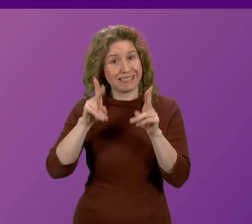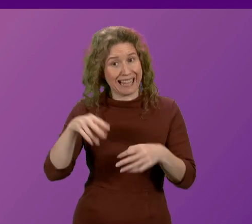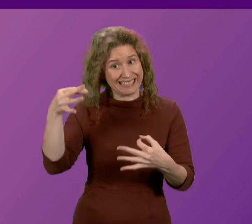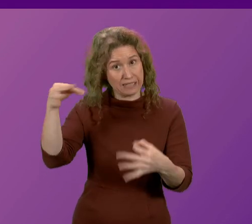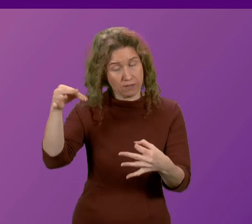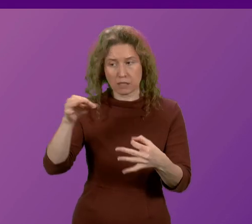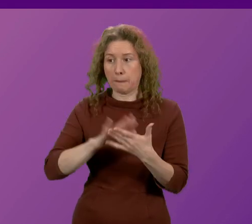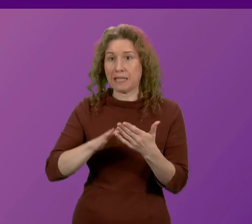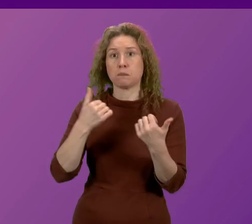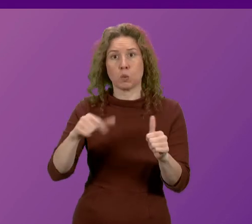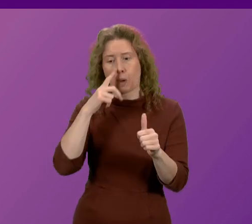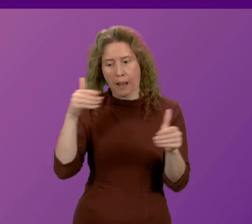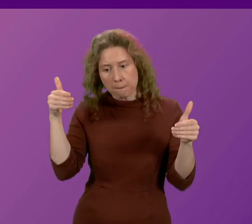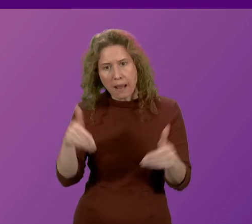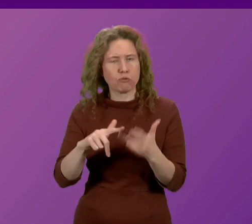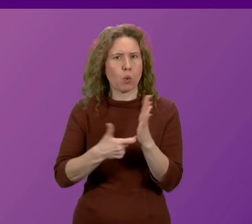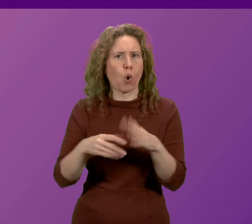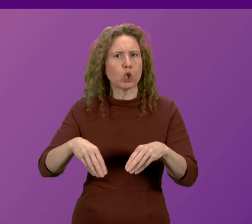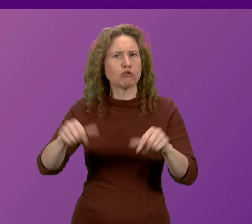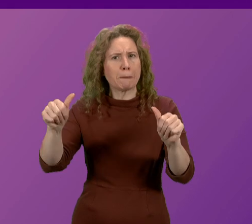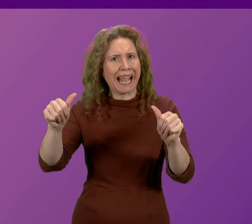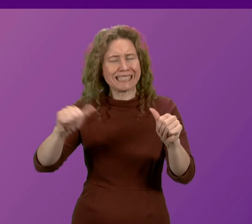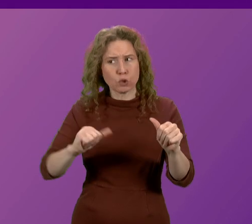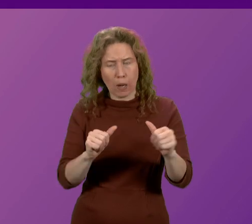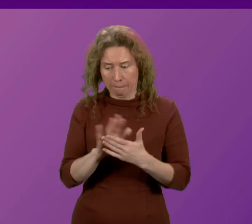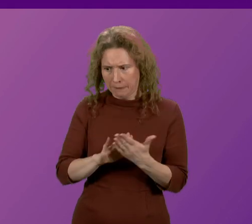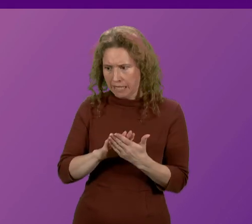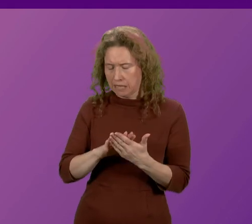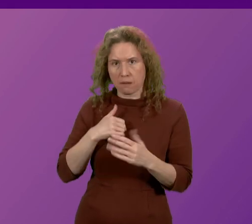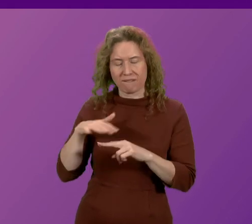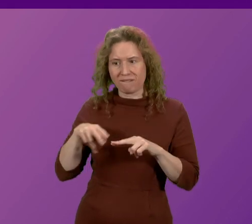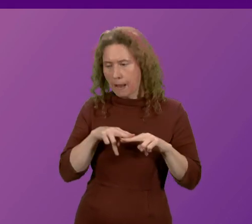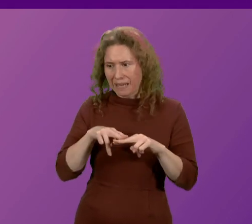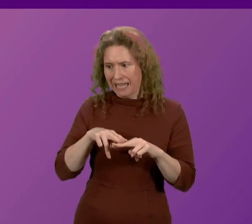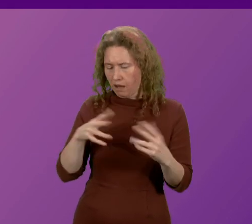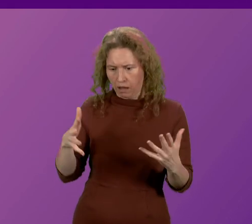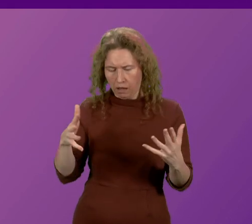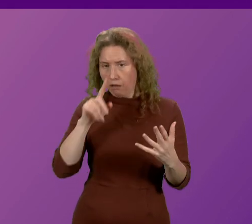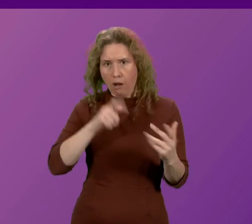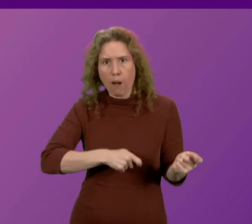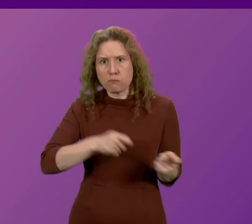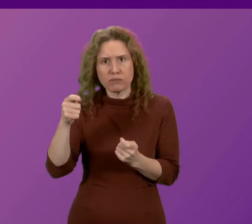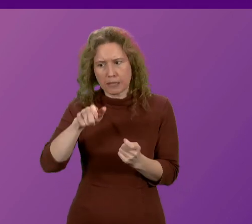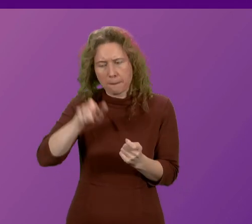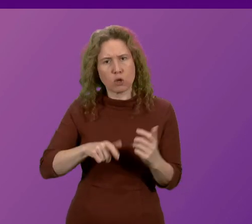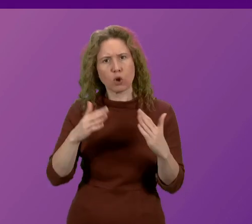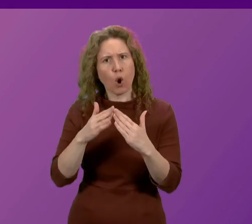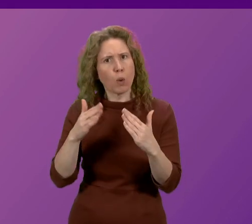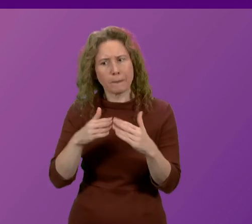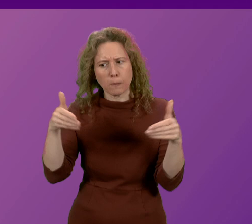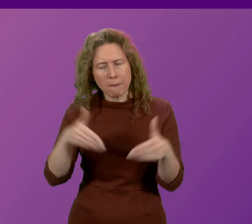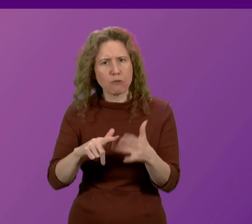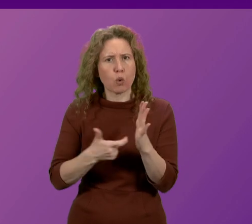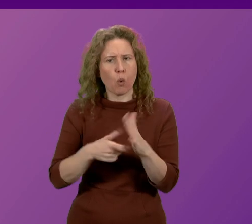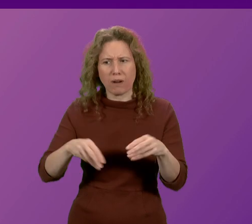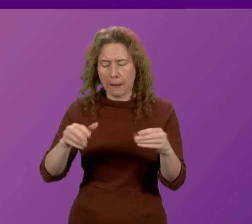for burials and cremations in Scotland. So my constituent cannot be brought home for burial or cremation, which obviously